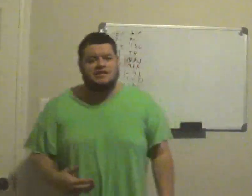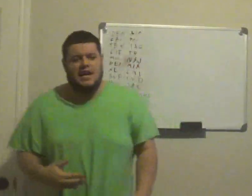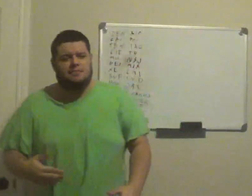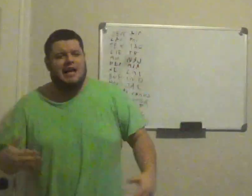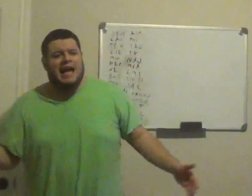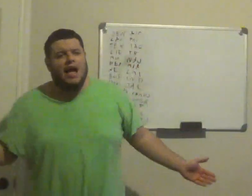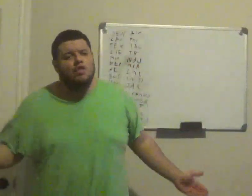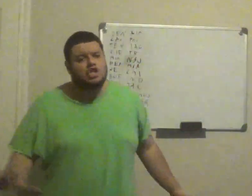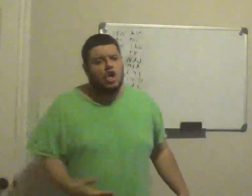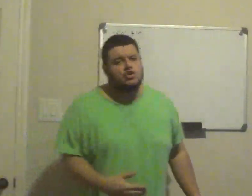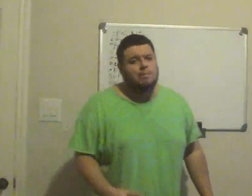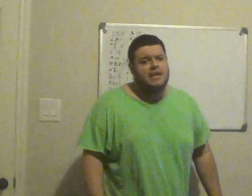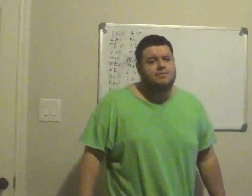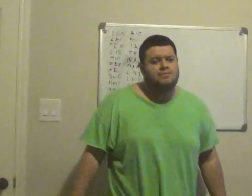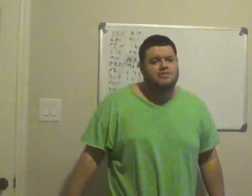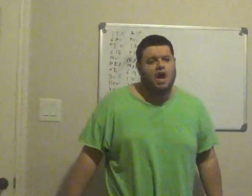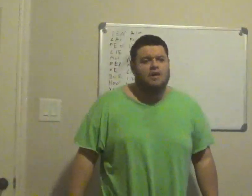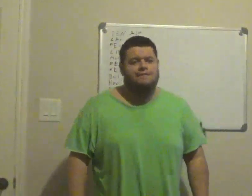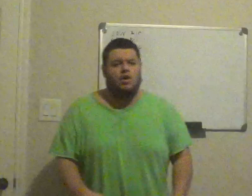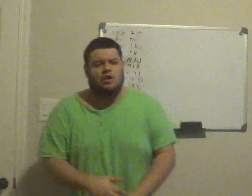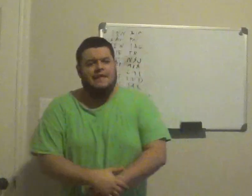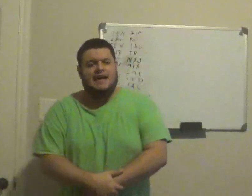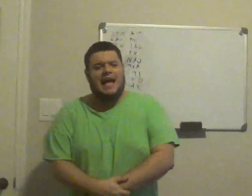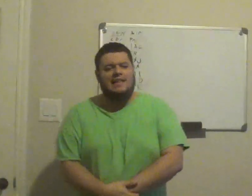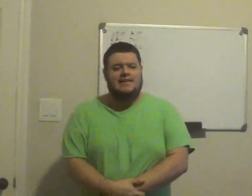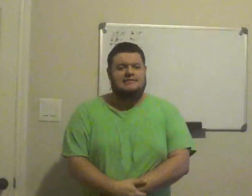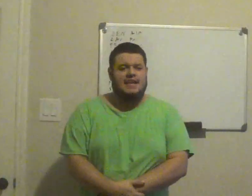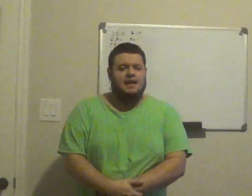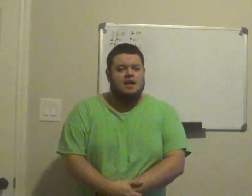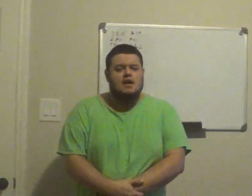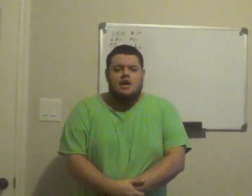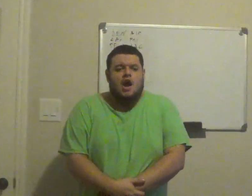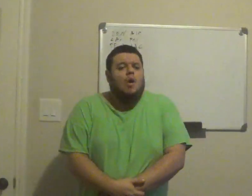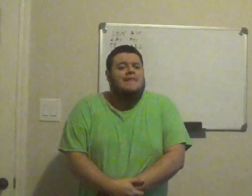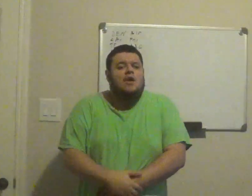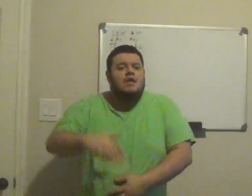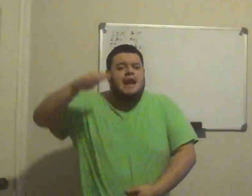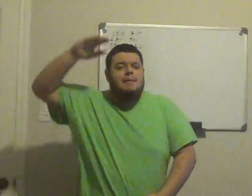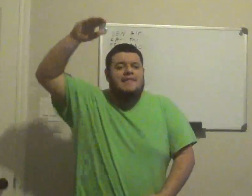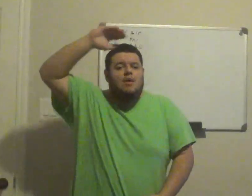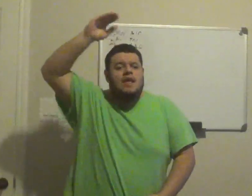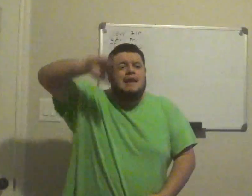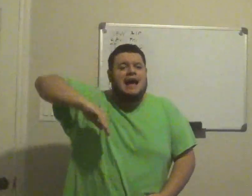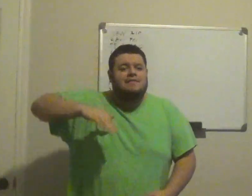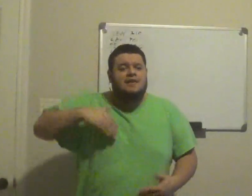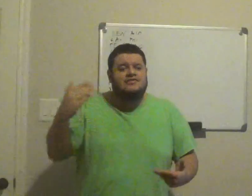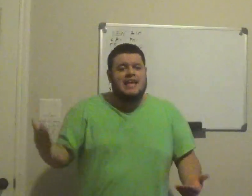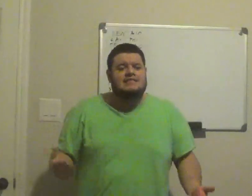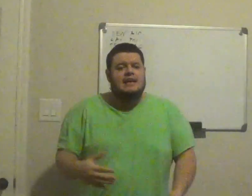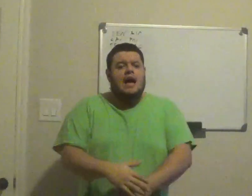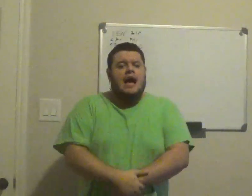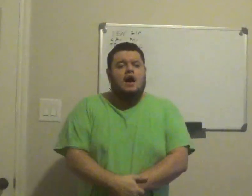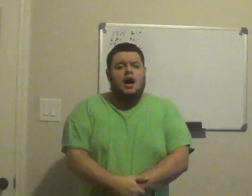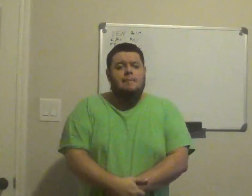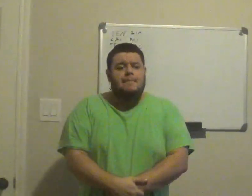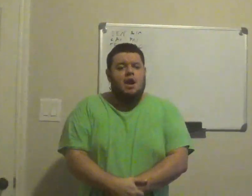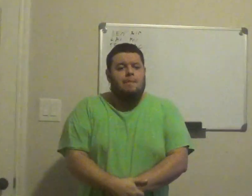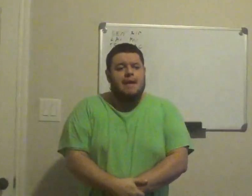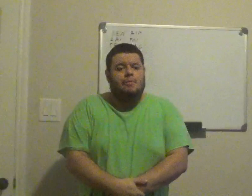stadiums, hell, the Chargers are playing in some soccer field, the Galaxy, you know, they don't even have, they don't even have enough seats, you know, people,